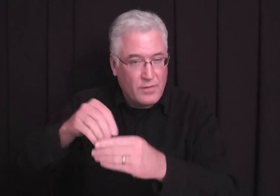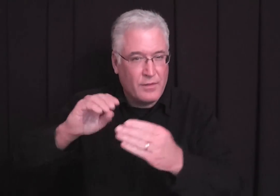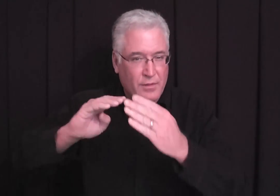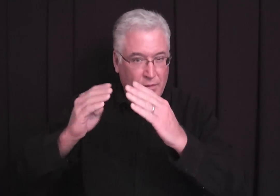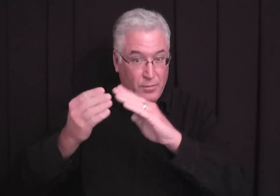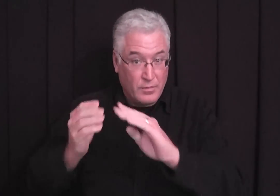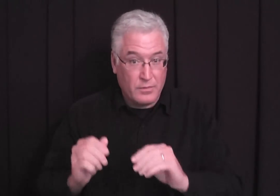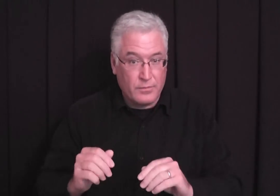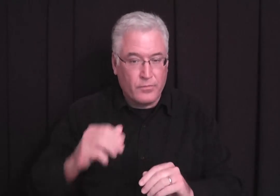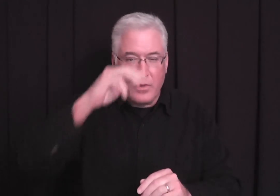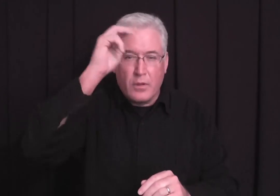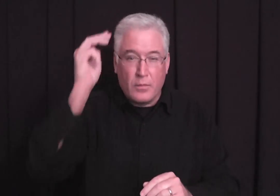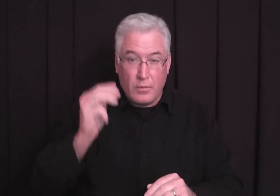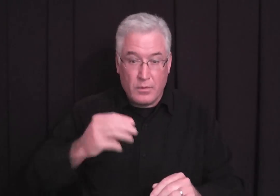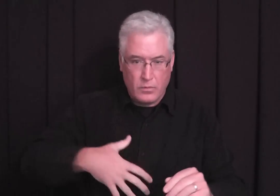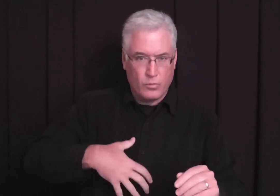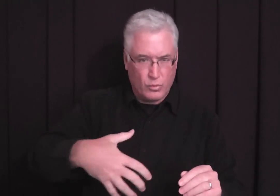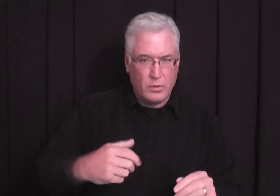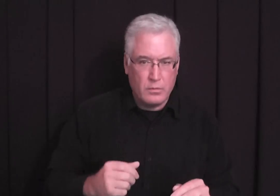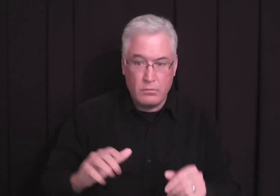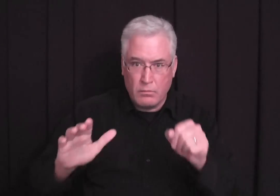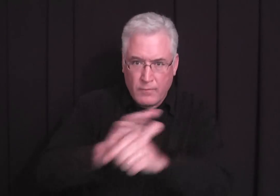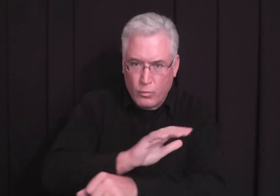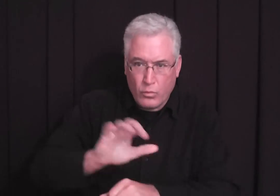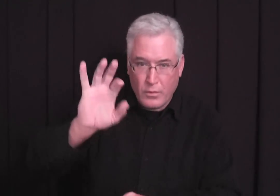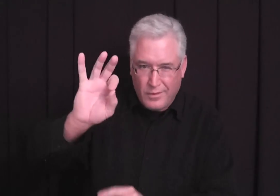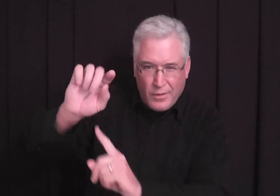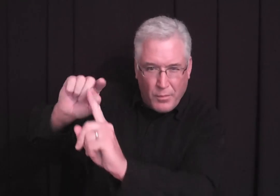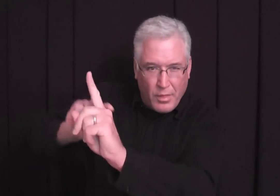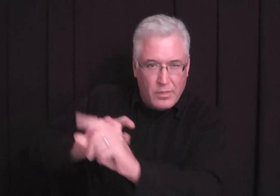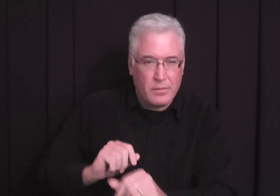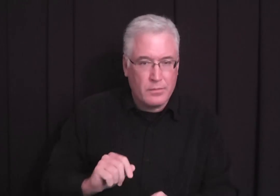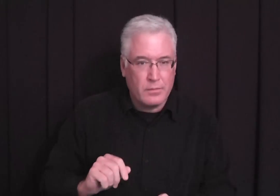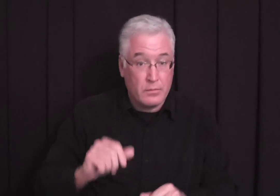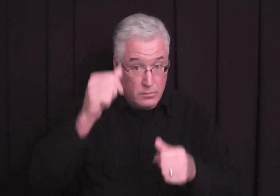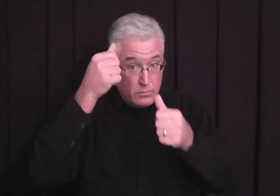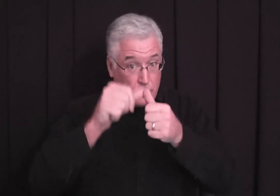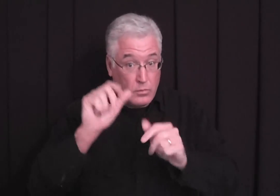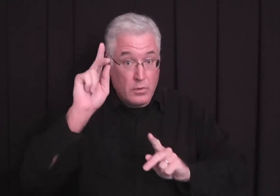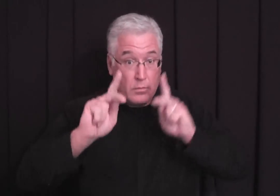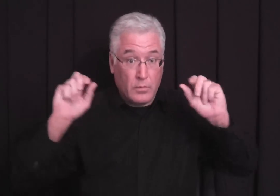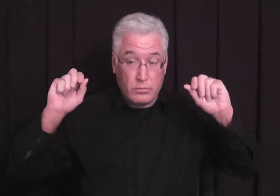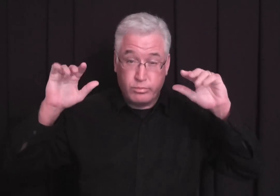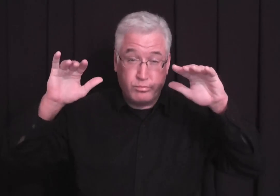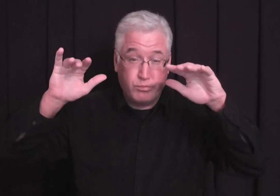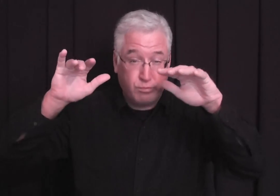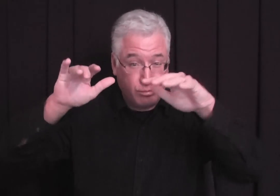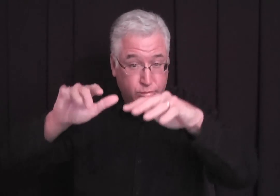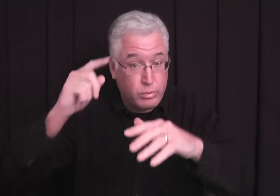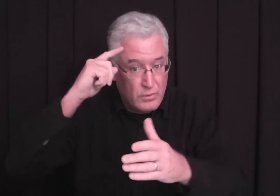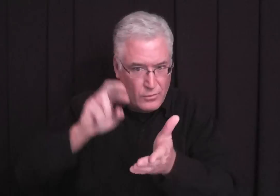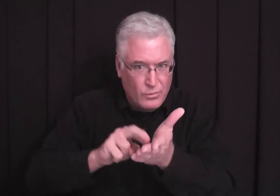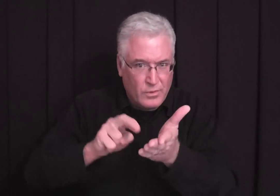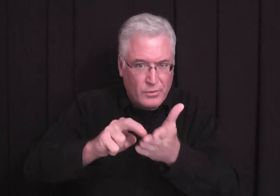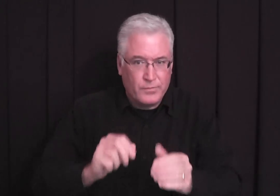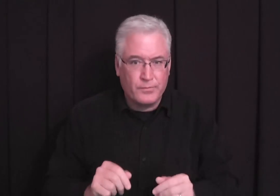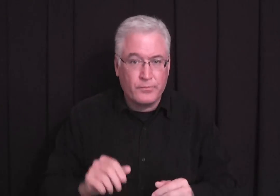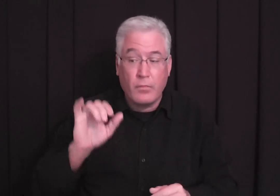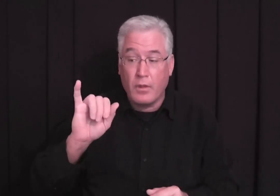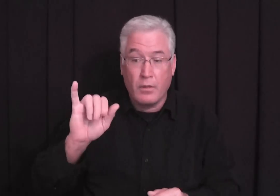Now, when they arrived in Bethlehem, remember Mary was, she was great with child. She was nine months pregnant. There was many, many people who had